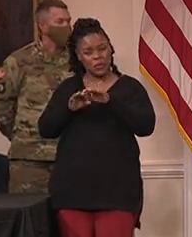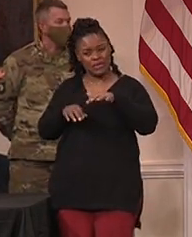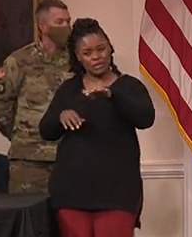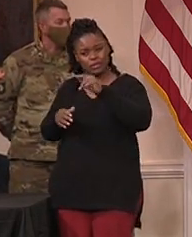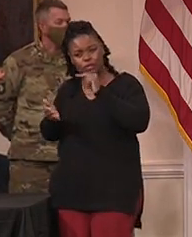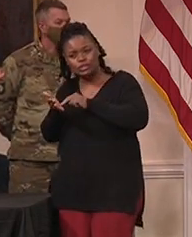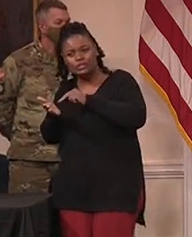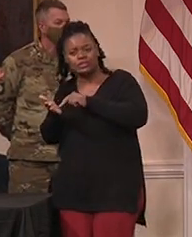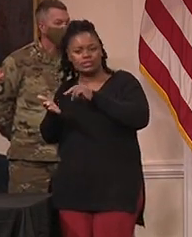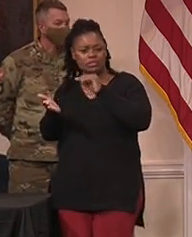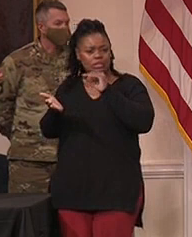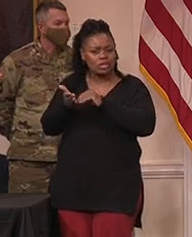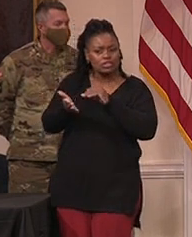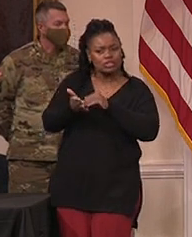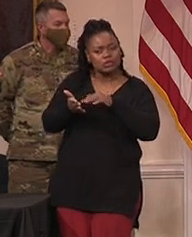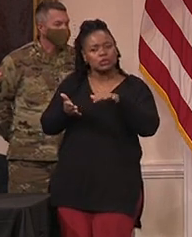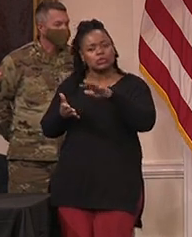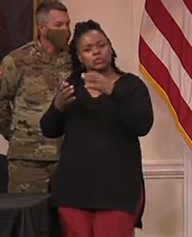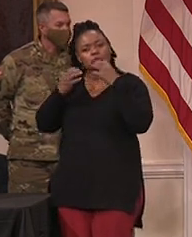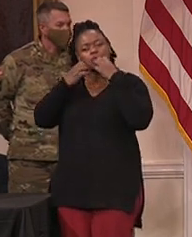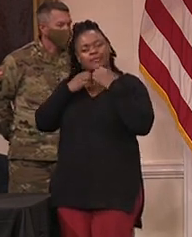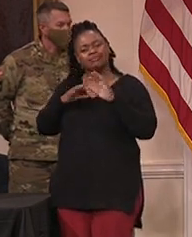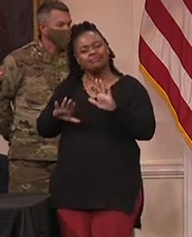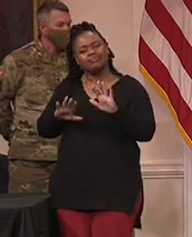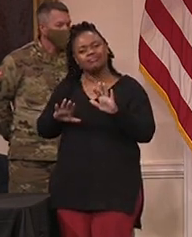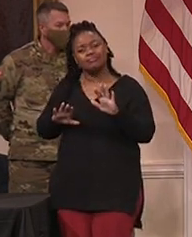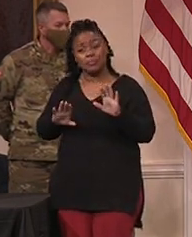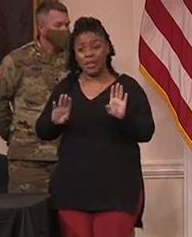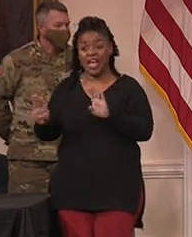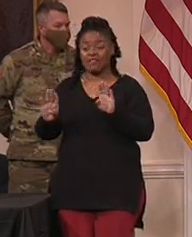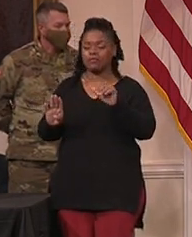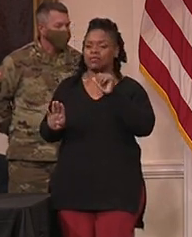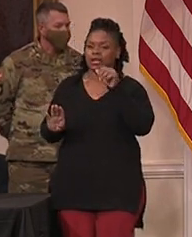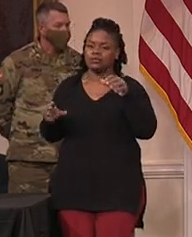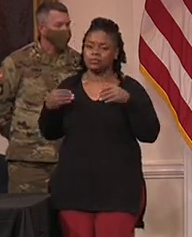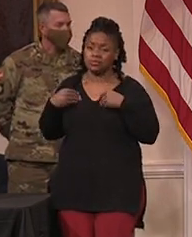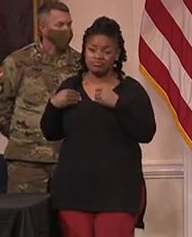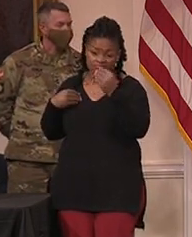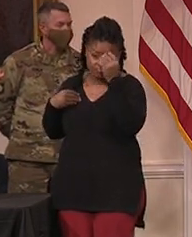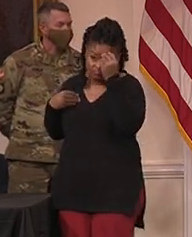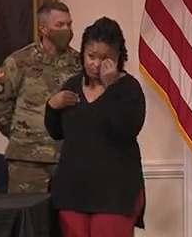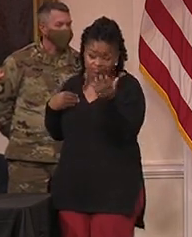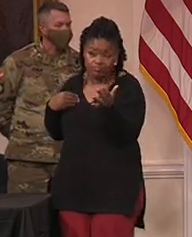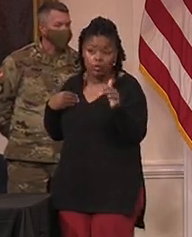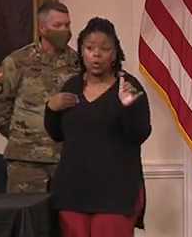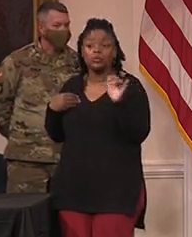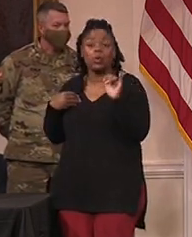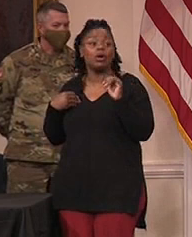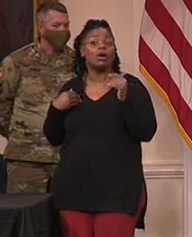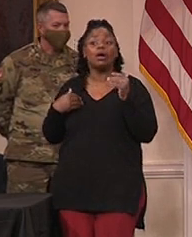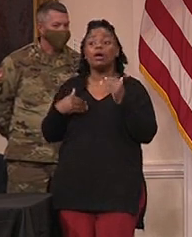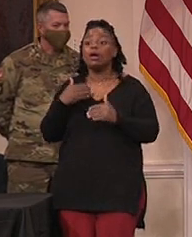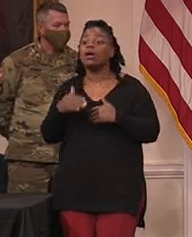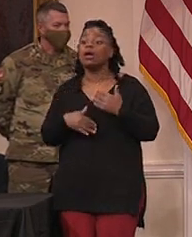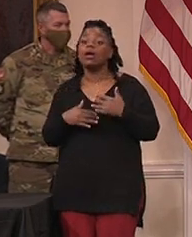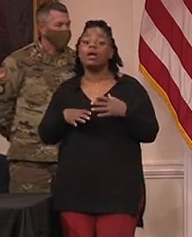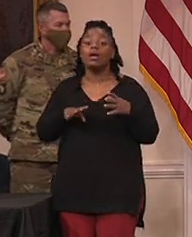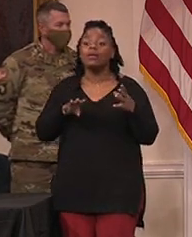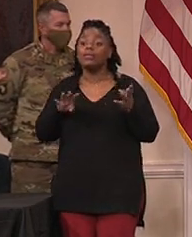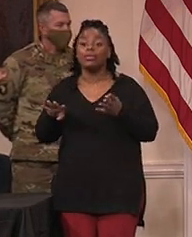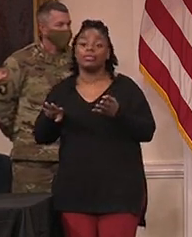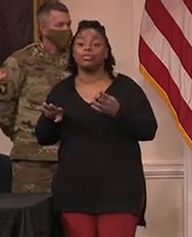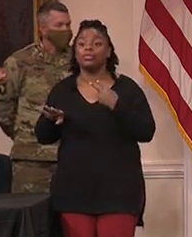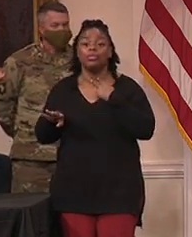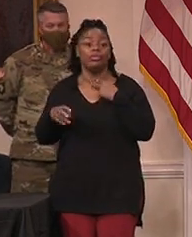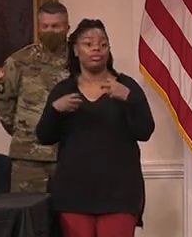reprehensible behavior, but it also slows down the entire process. The more steps